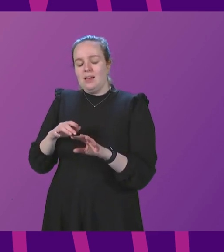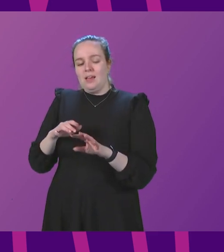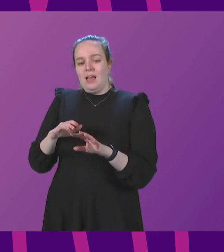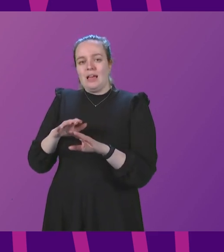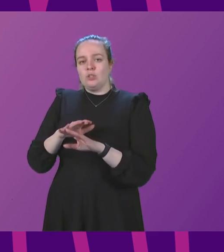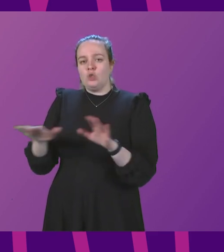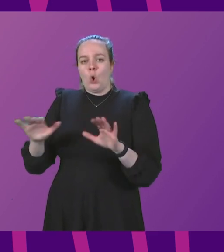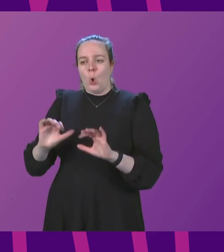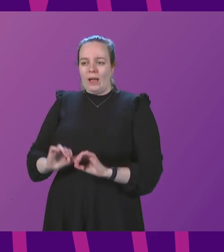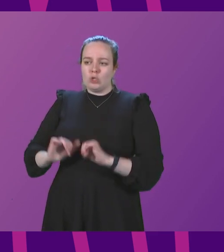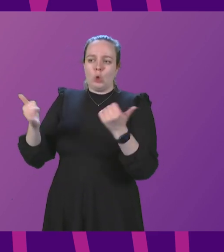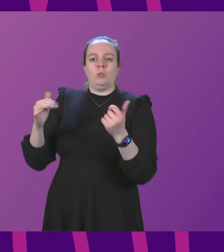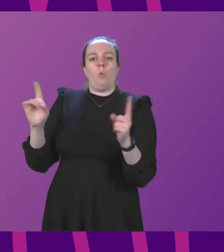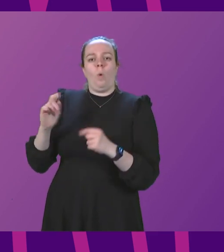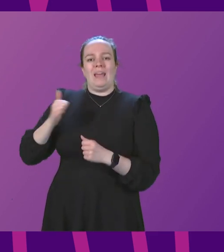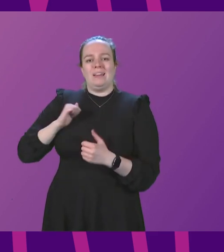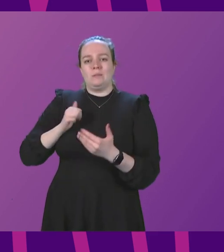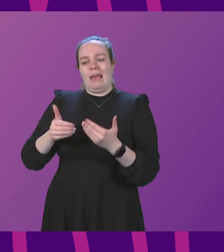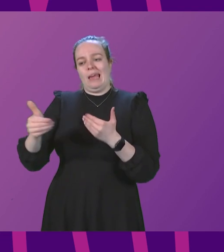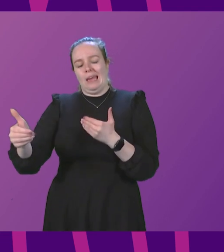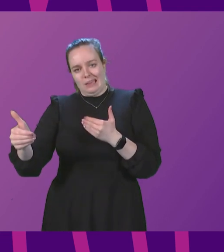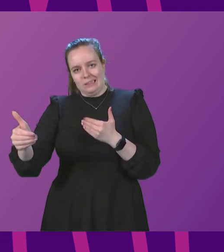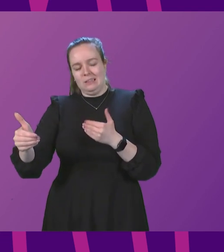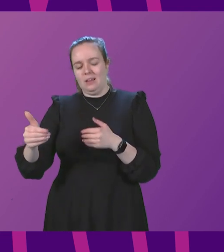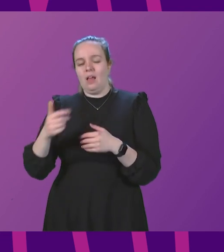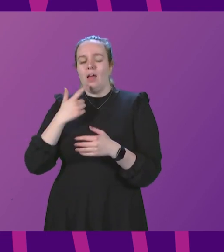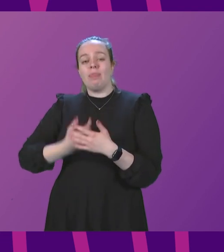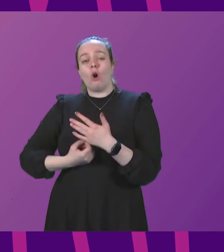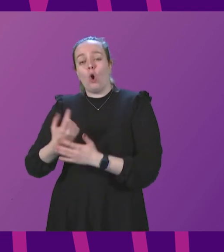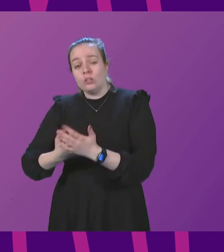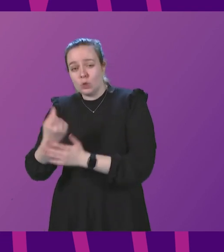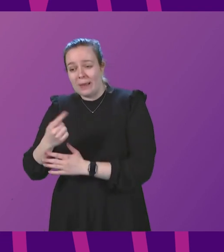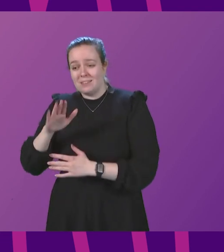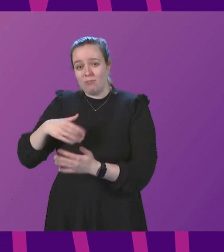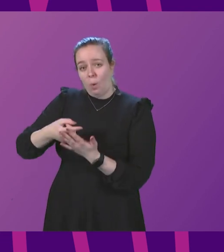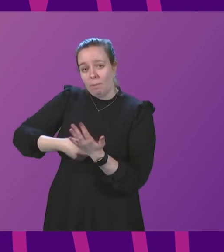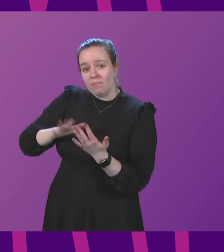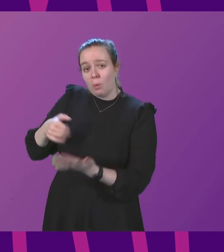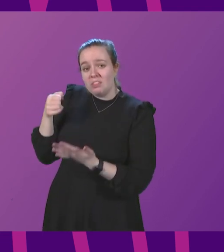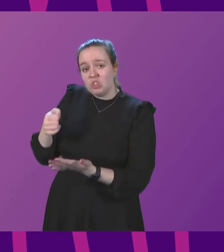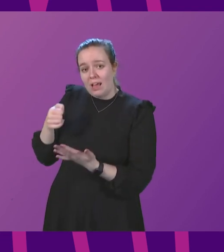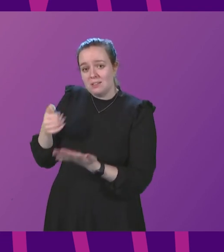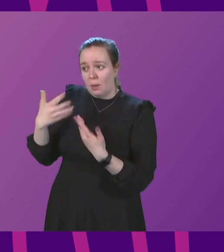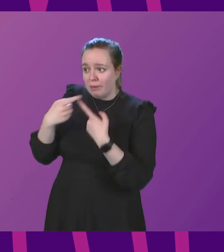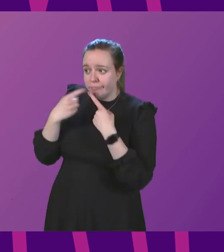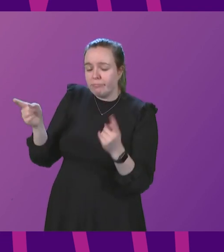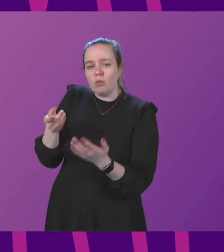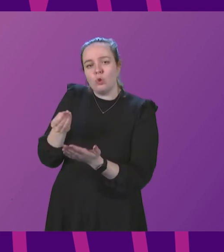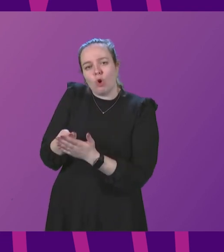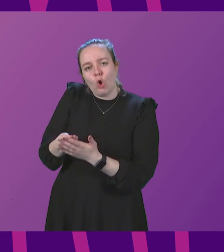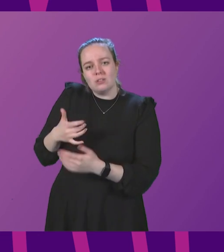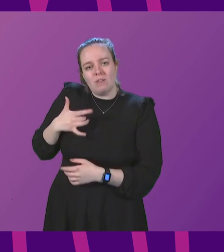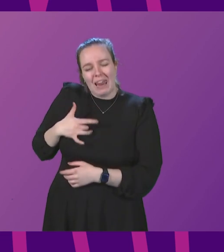as good as we hoped it would be and that the consequentials from the measures that the Chancellor set out to address cost of living